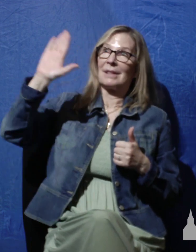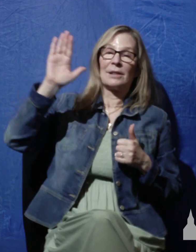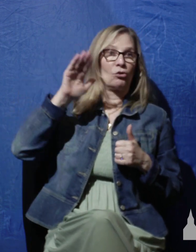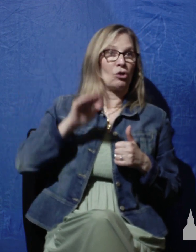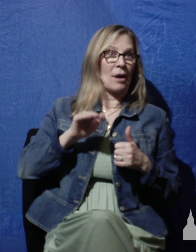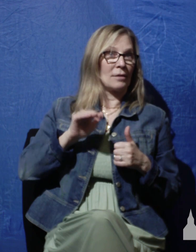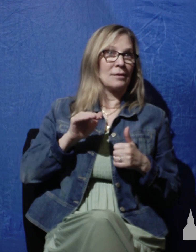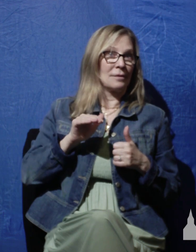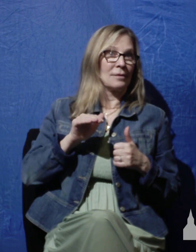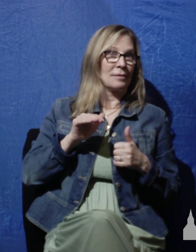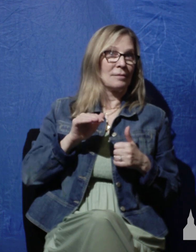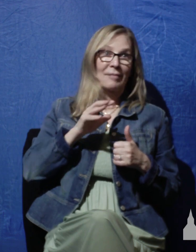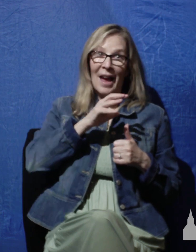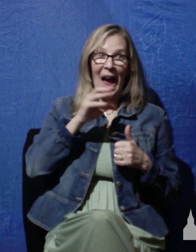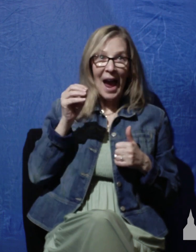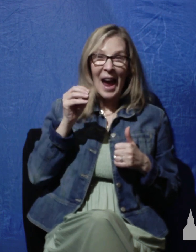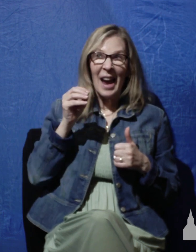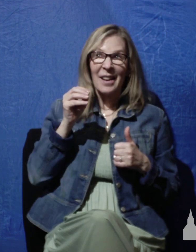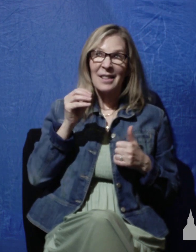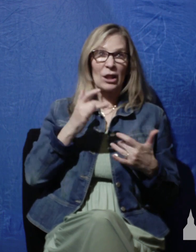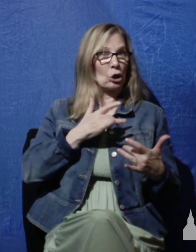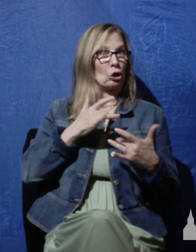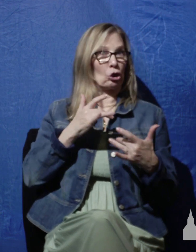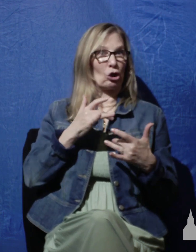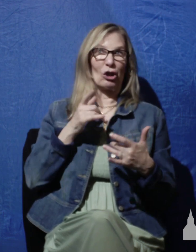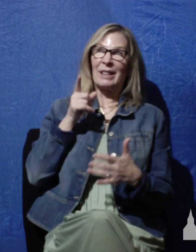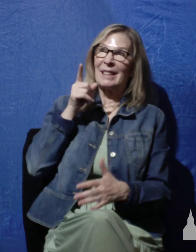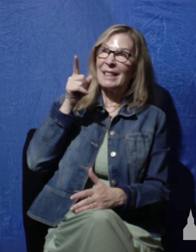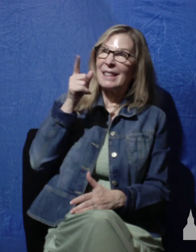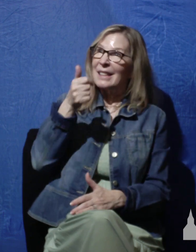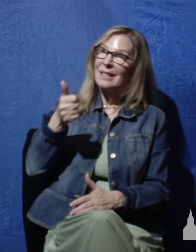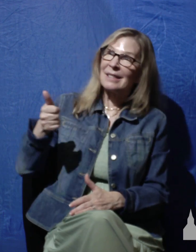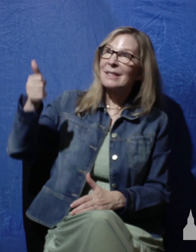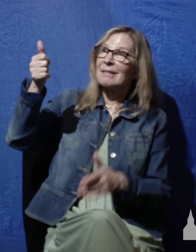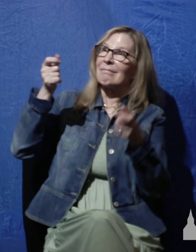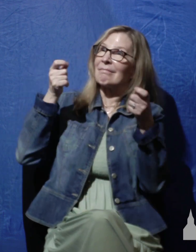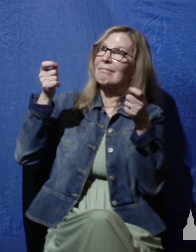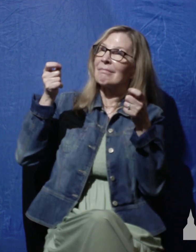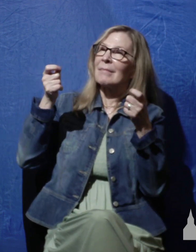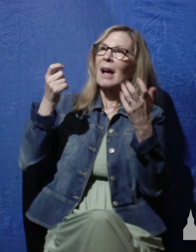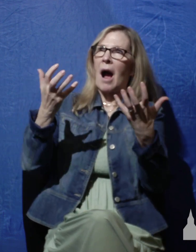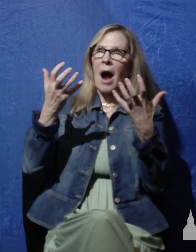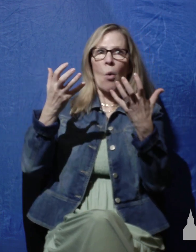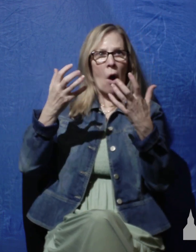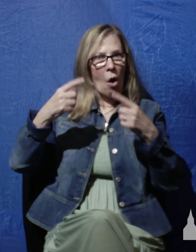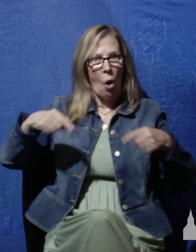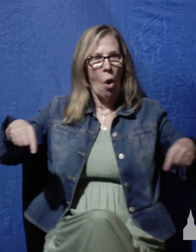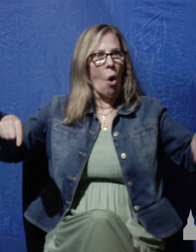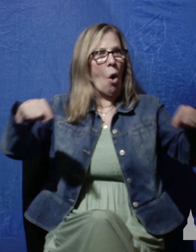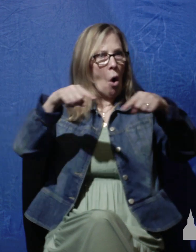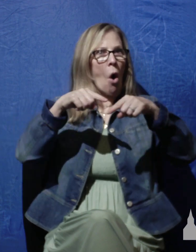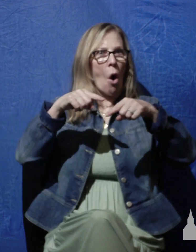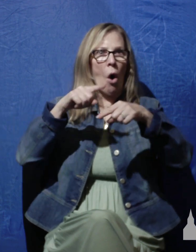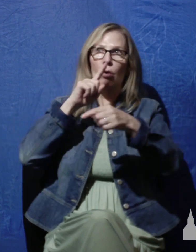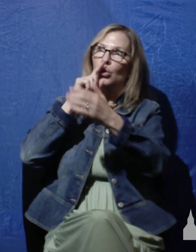God, as sovereign ruler of the universe, would be worshipped by his creation.